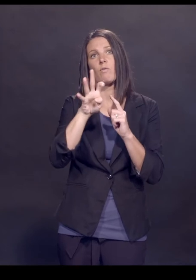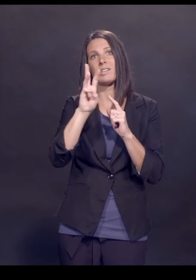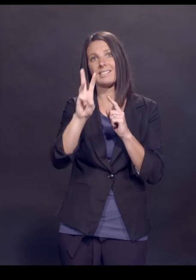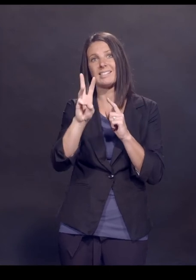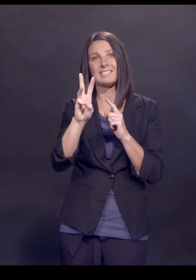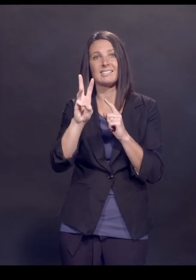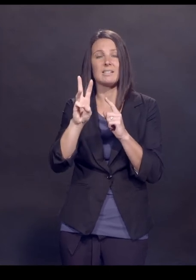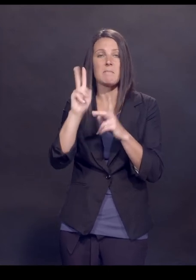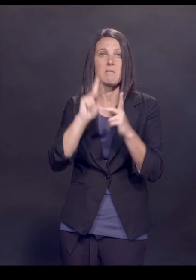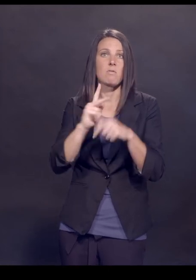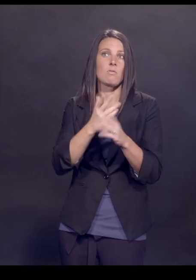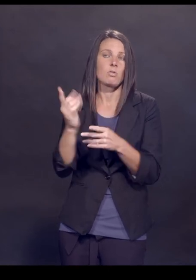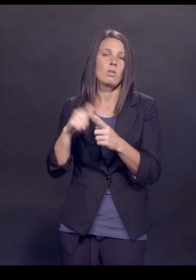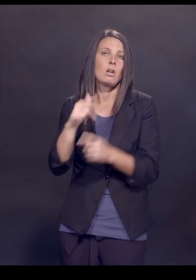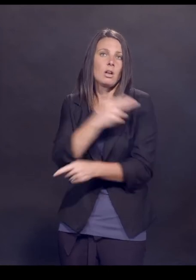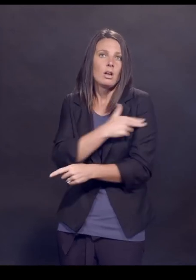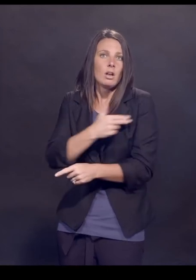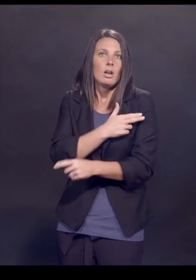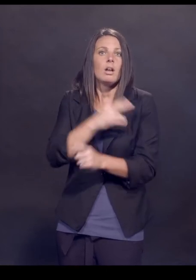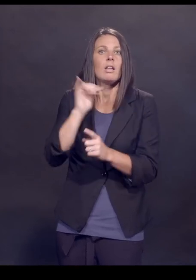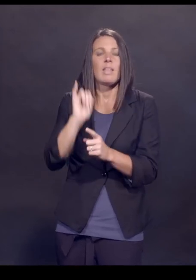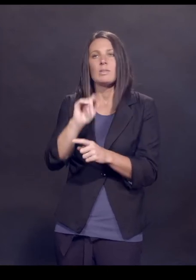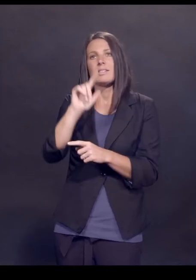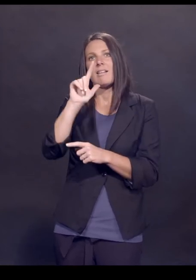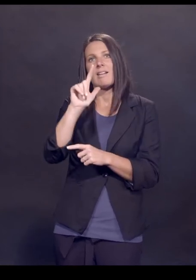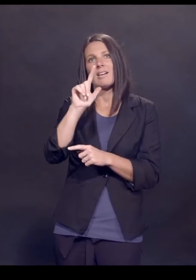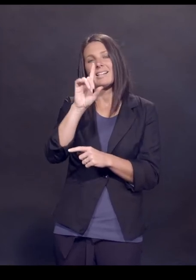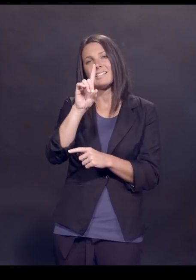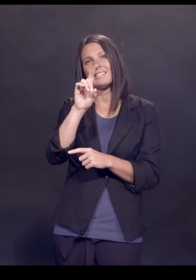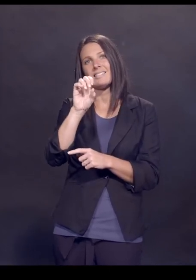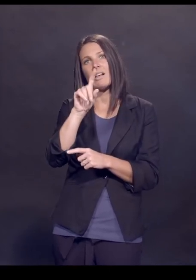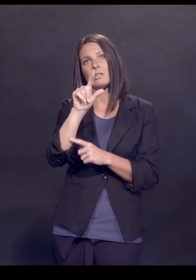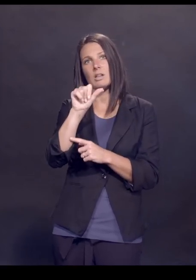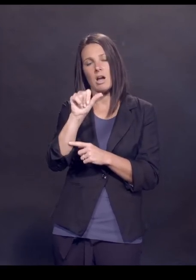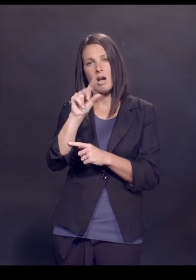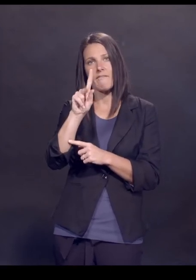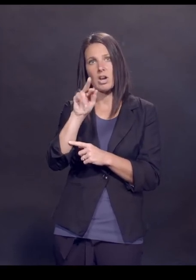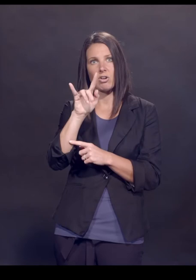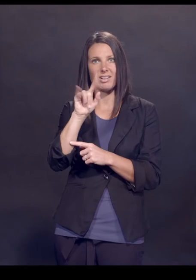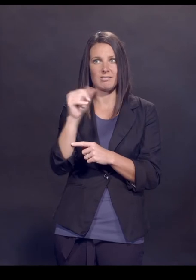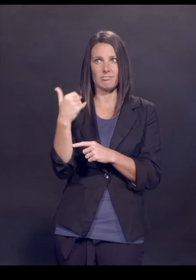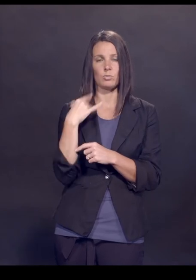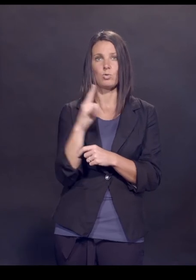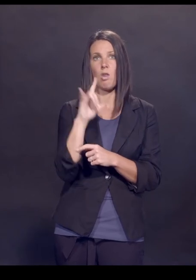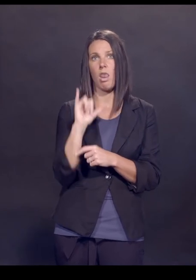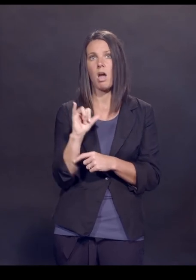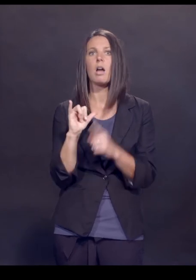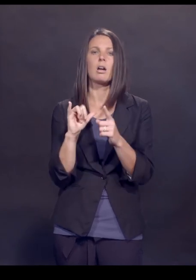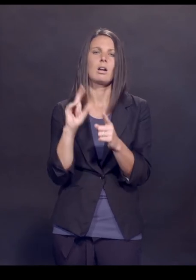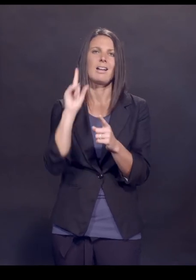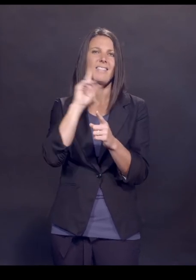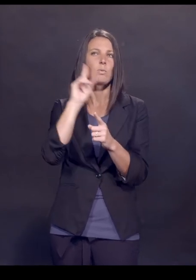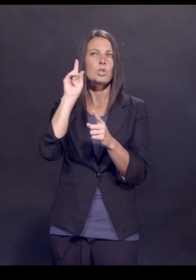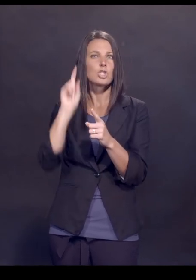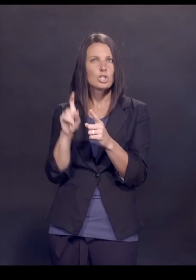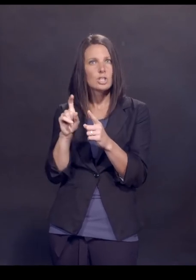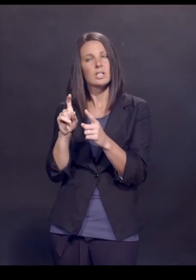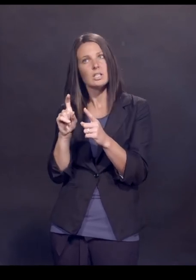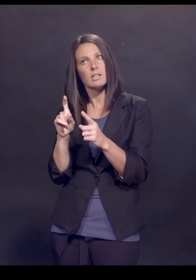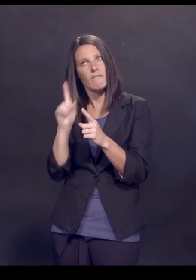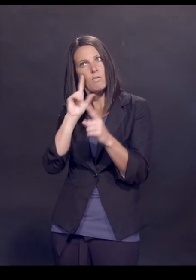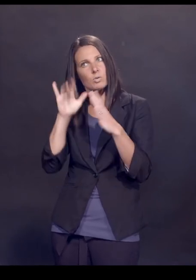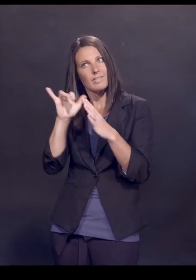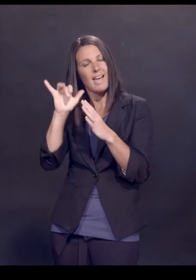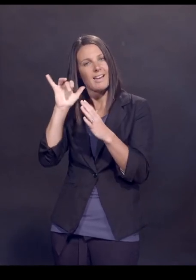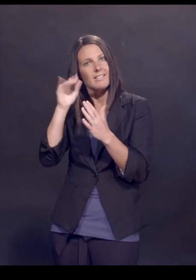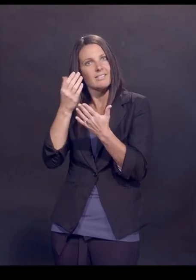to work. And I think that was the Delta variant. That was in July, which was recently. I think we should take heart in those kinds of